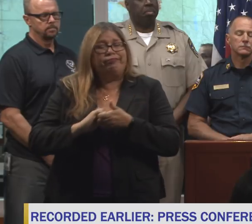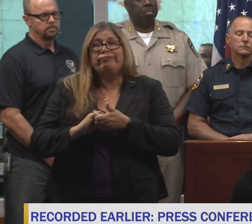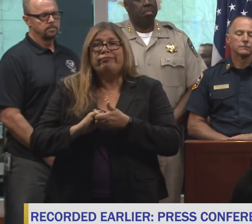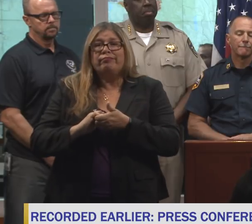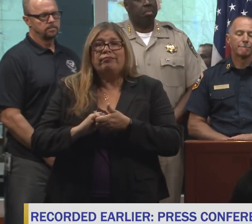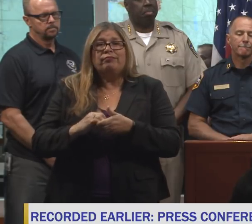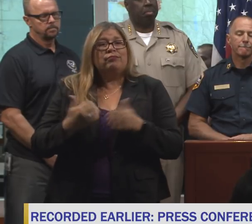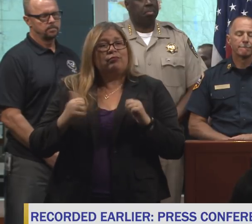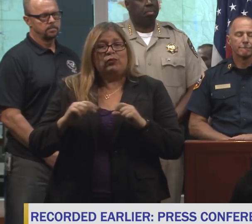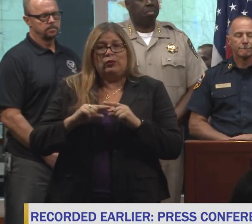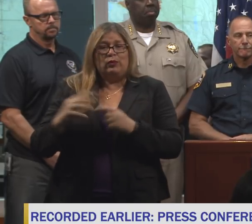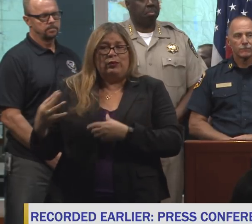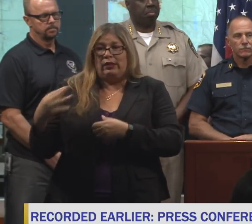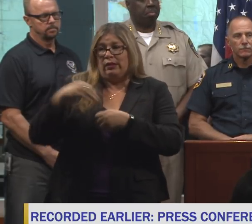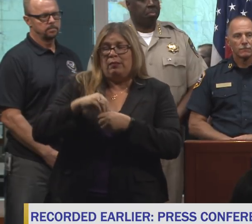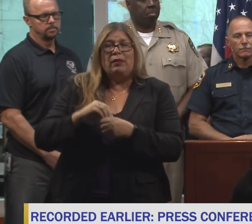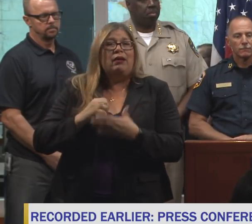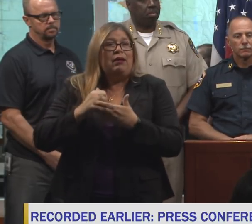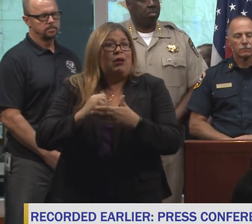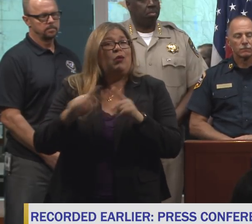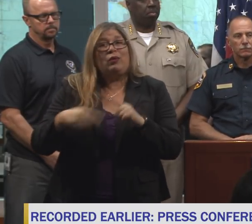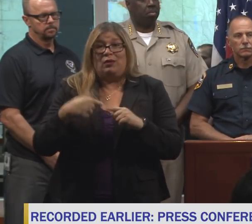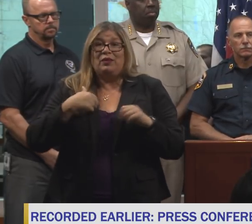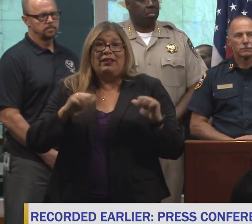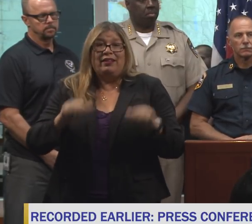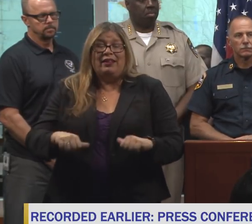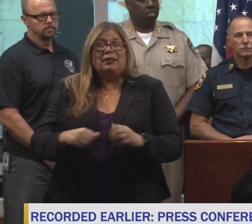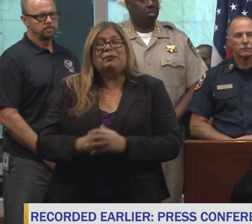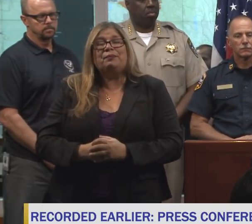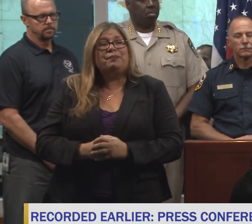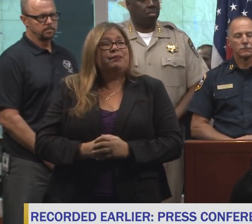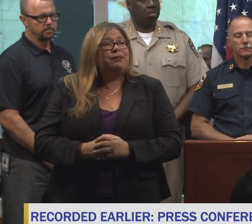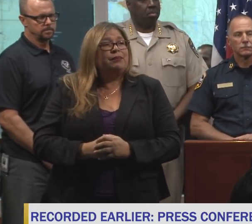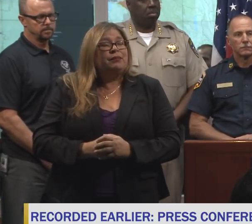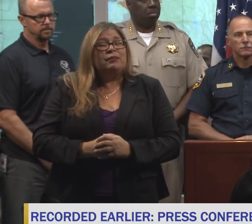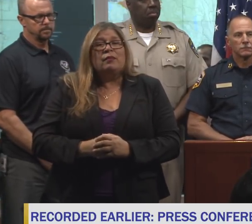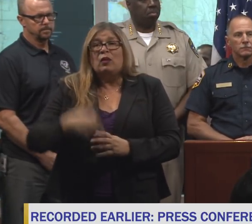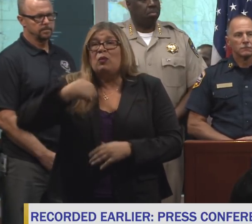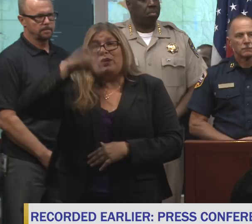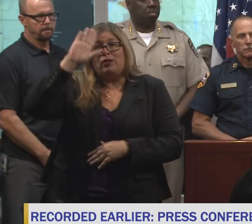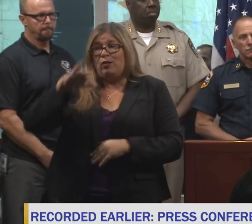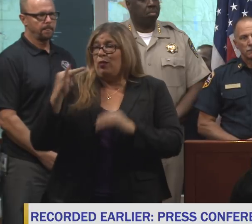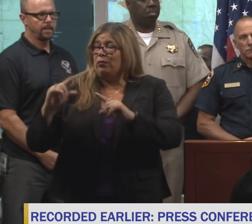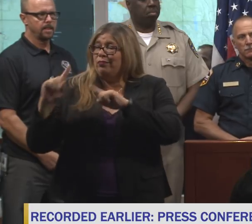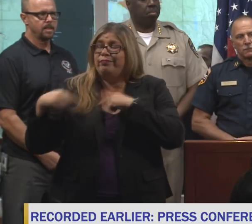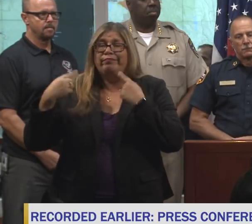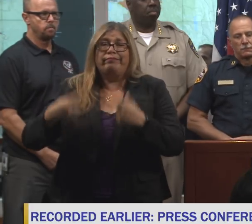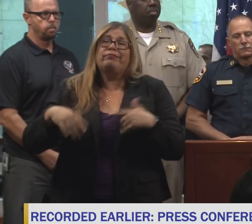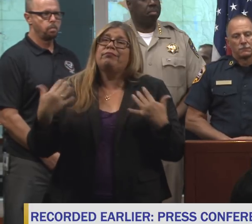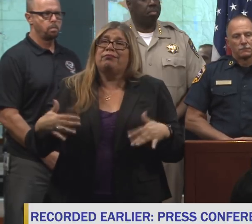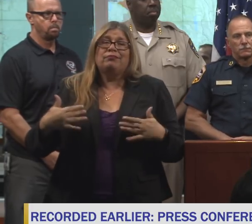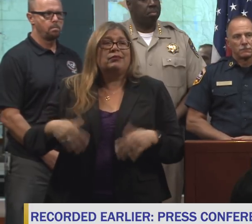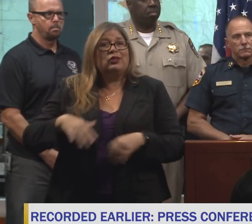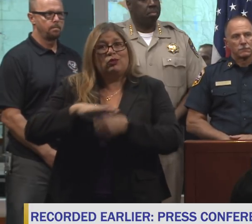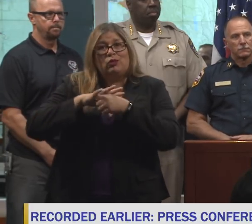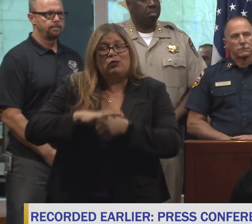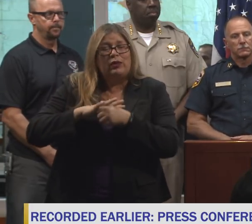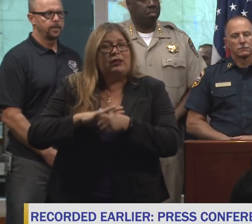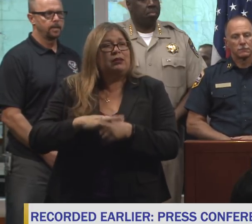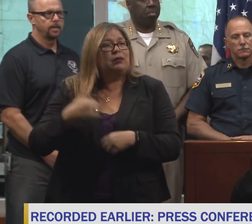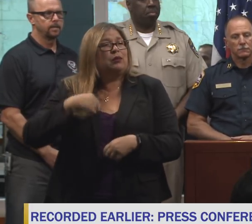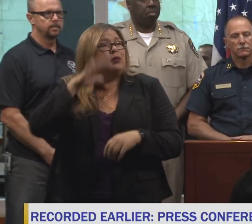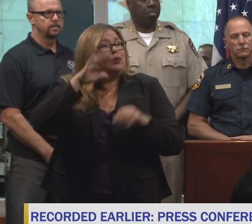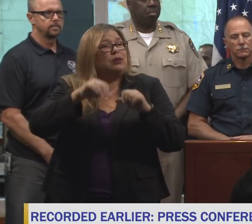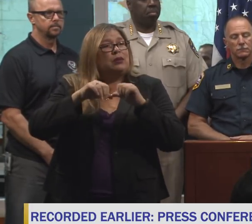step in and assist where we can. We know it's been a stressful situation, and we'll continue to think about